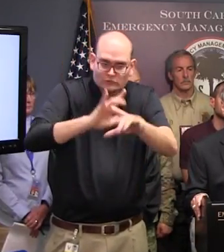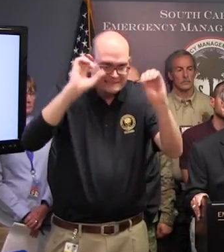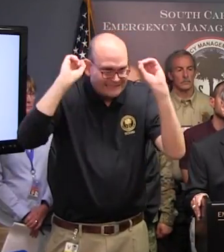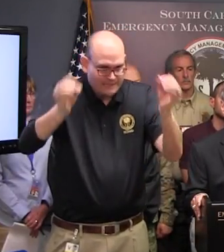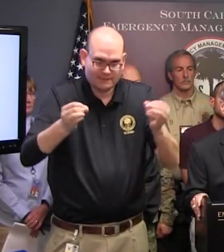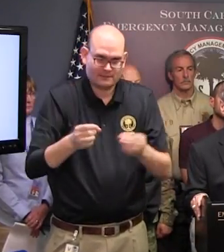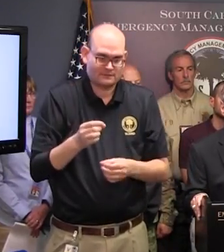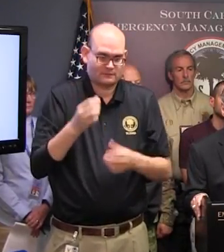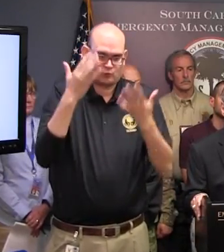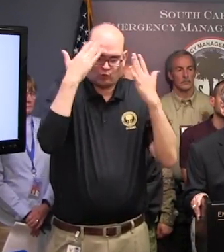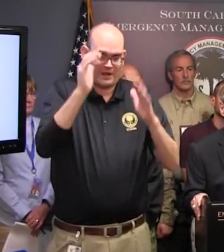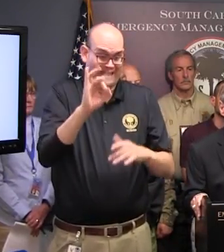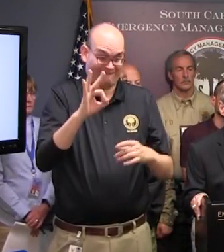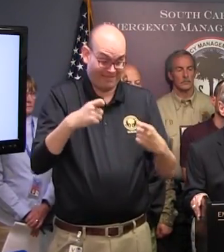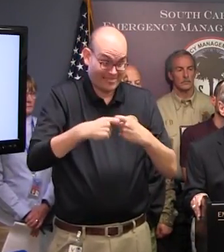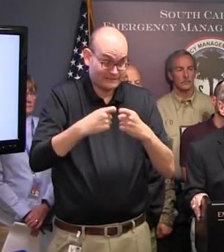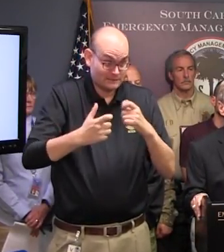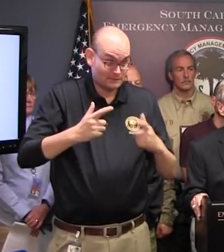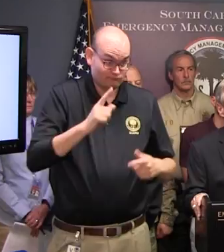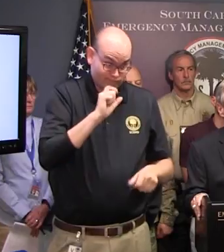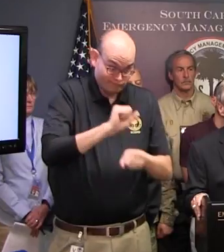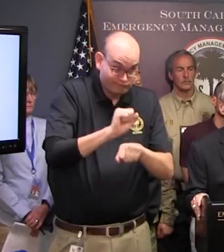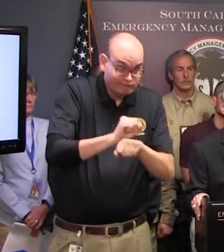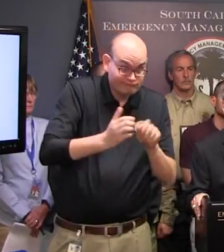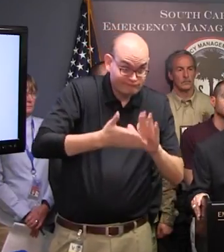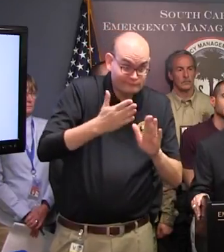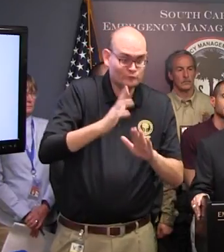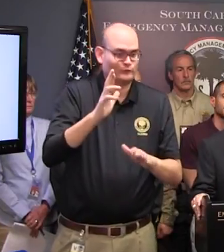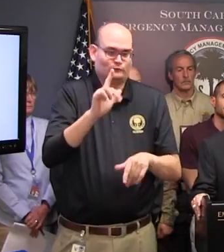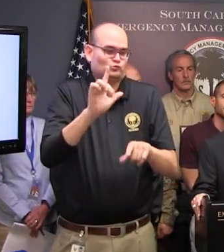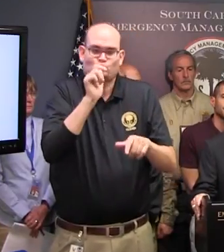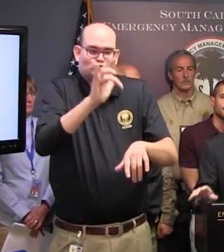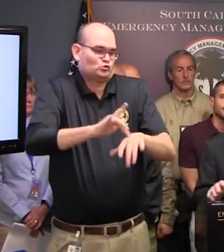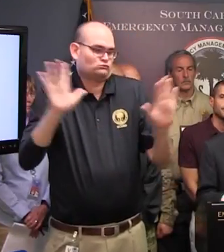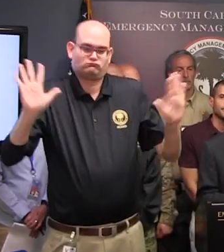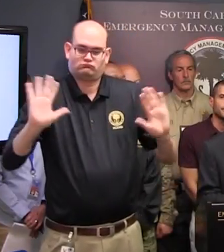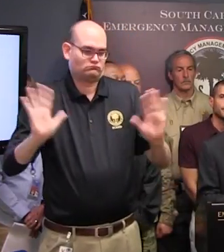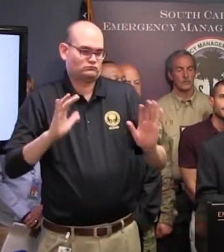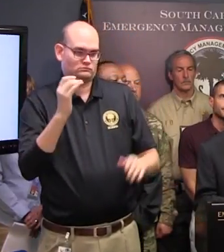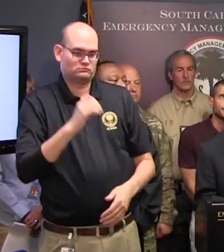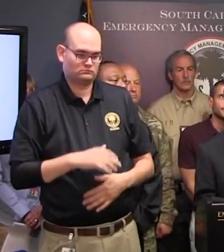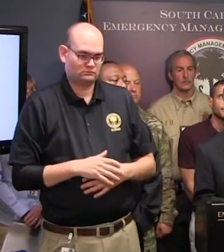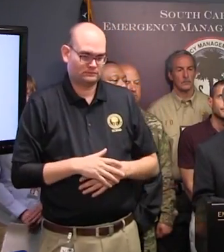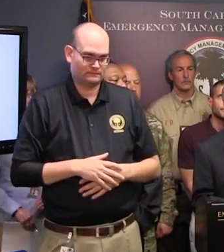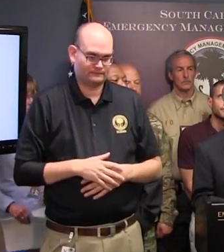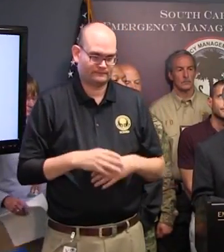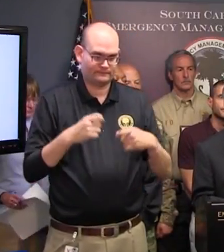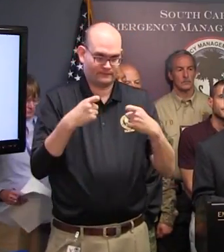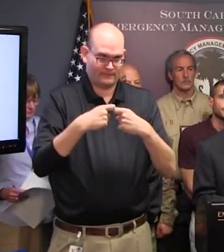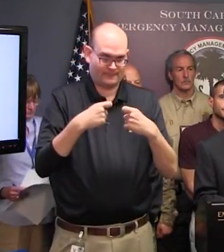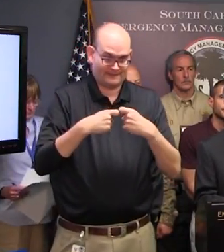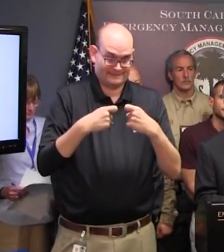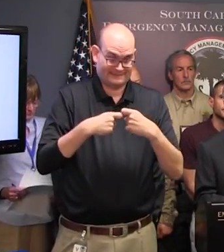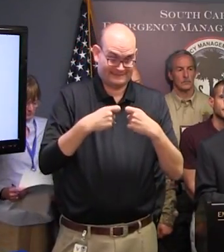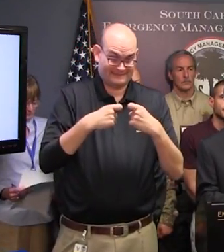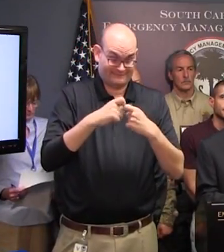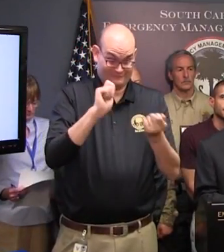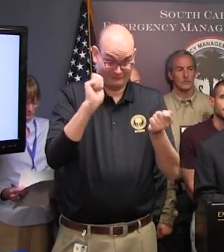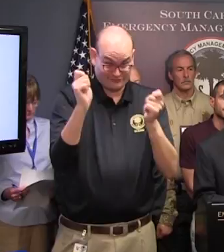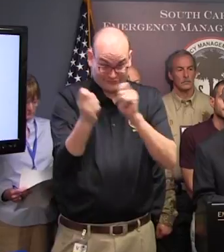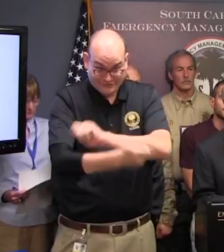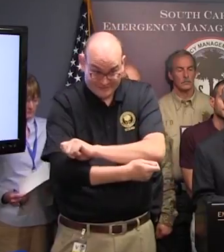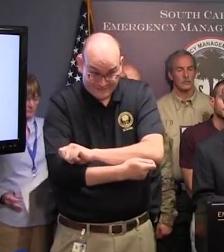away from any downed lines. Electric utilities, because of the change that we've had, have actually